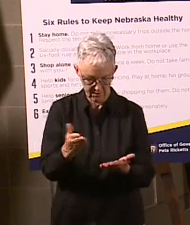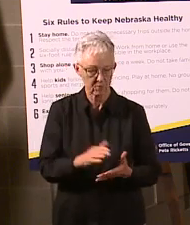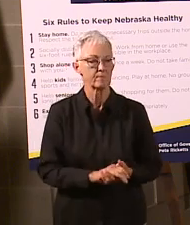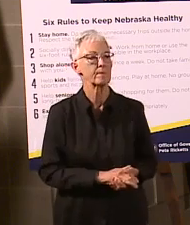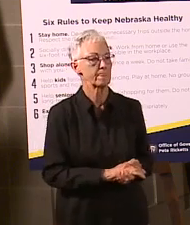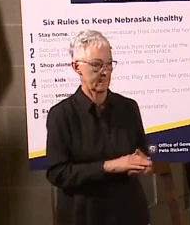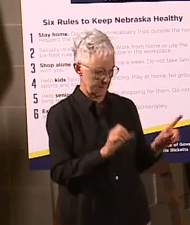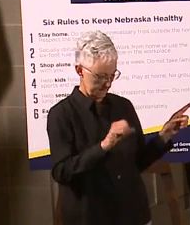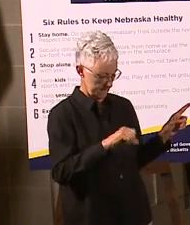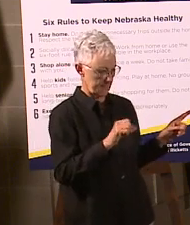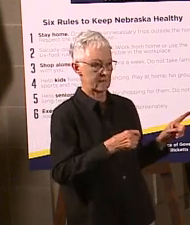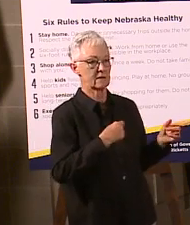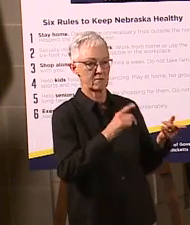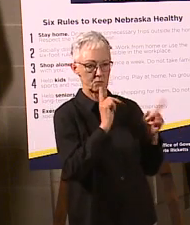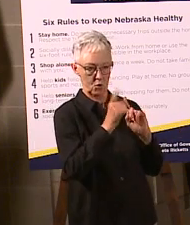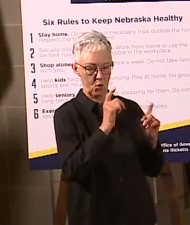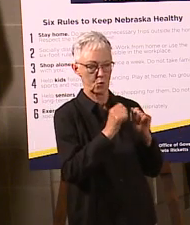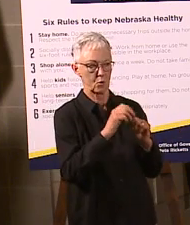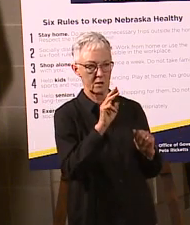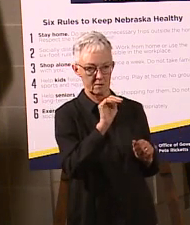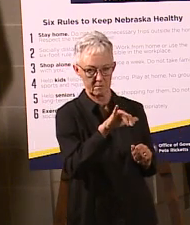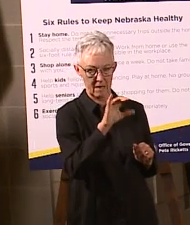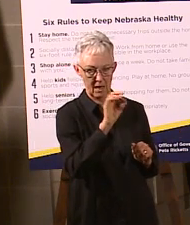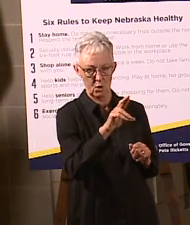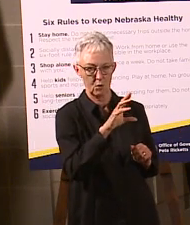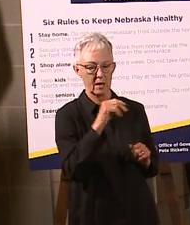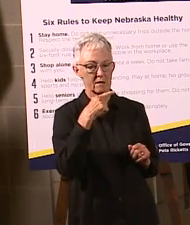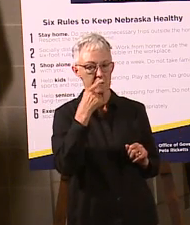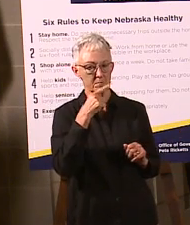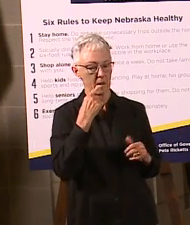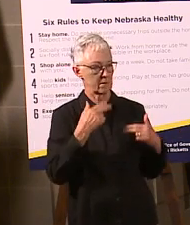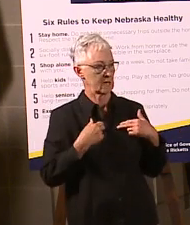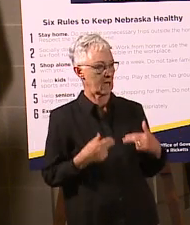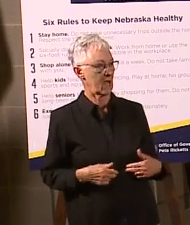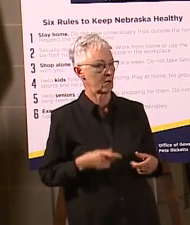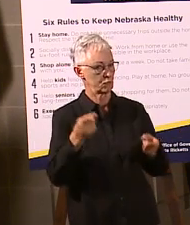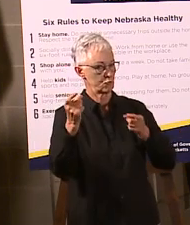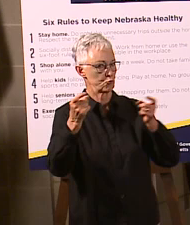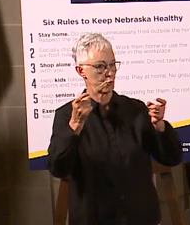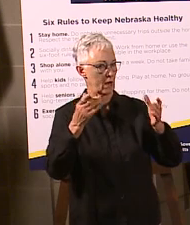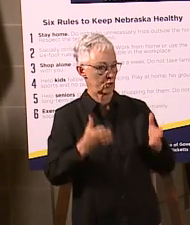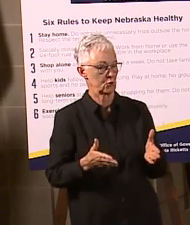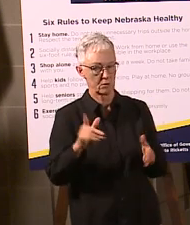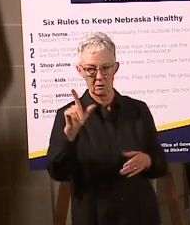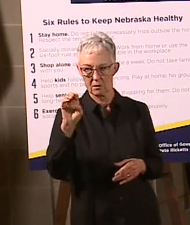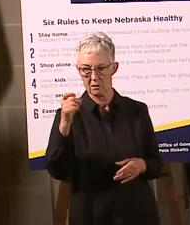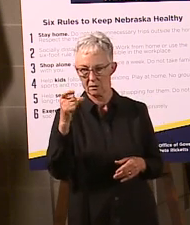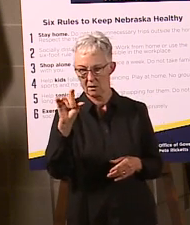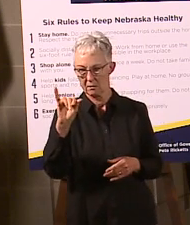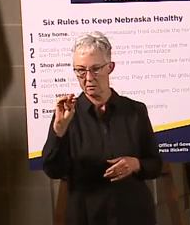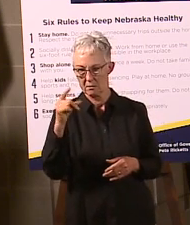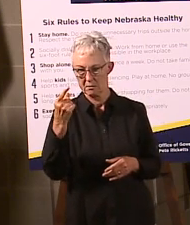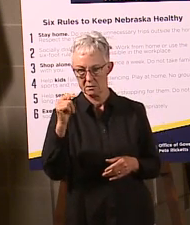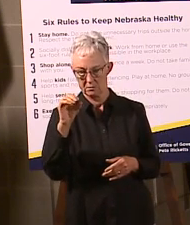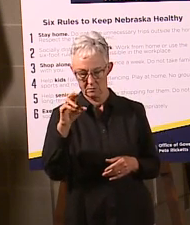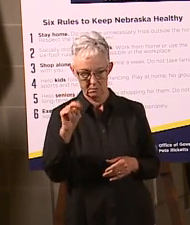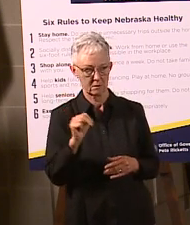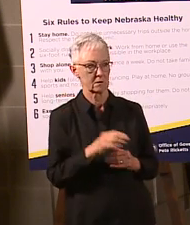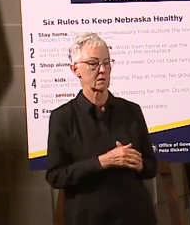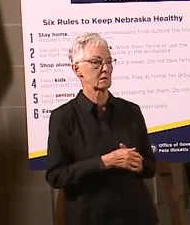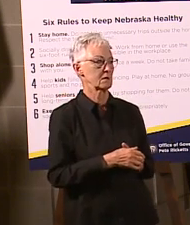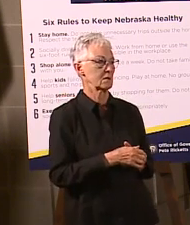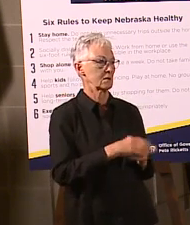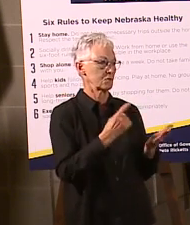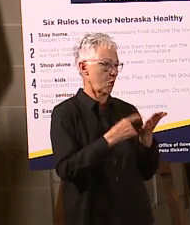We've had a conversation with the mayor as well as the public health director. Again, just talking about the resource, answering questions, talking about the resources